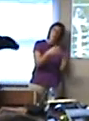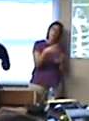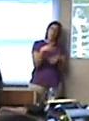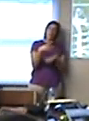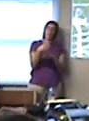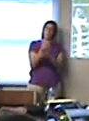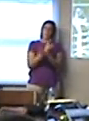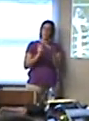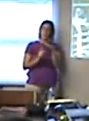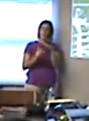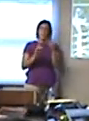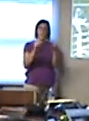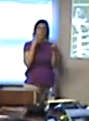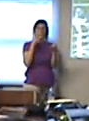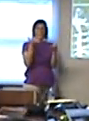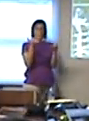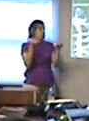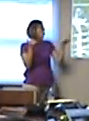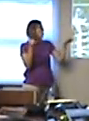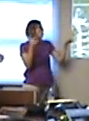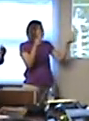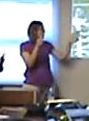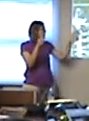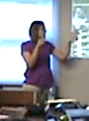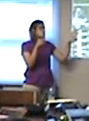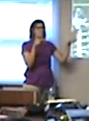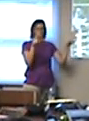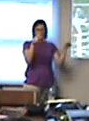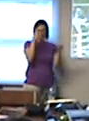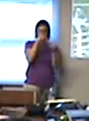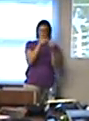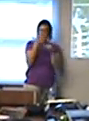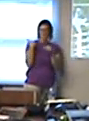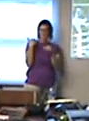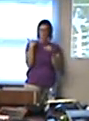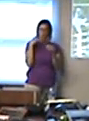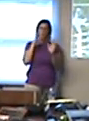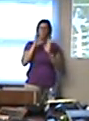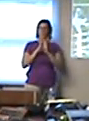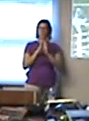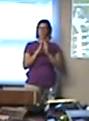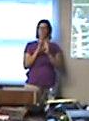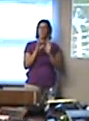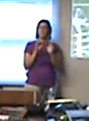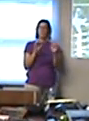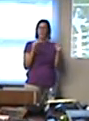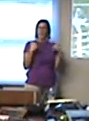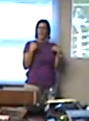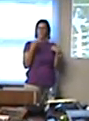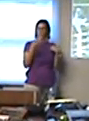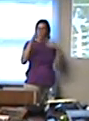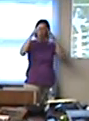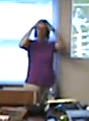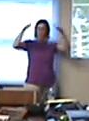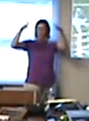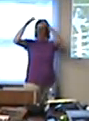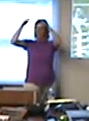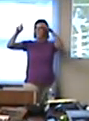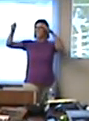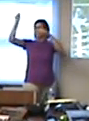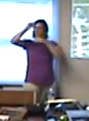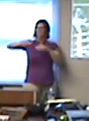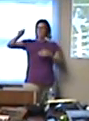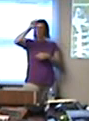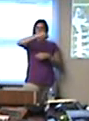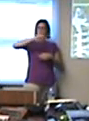-K wing finish upgrades. The yellow and the green. If you remember on your earlier slides, if you go back through your sheets, there's some roofs that are circled on there that need to be